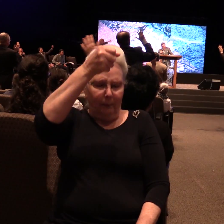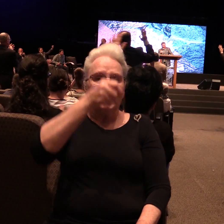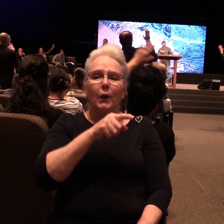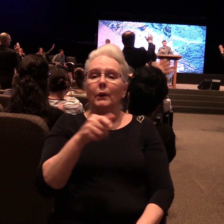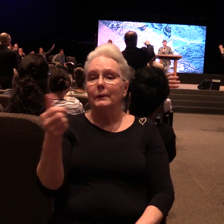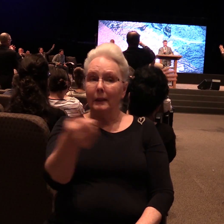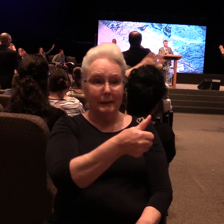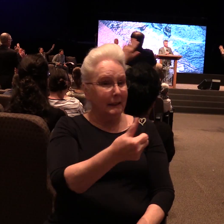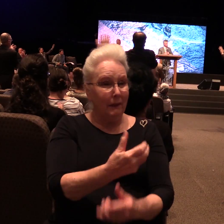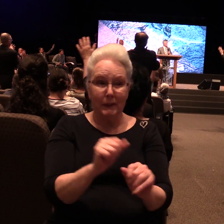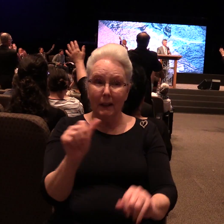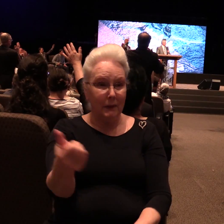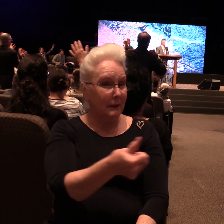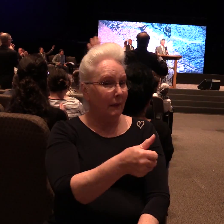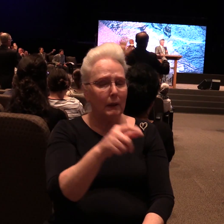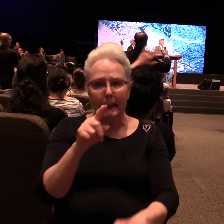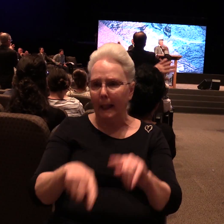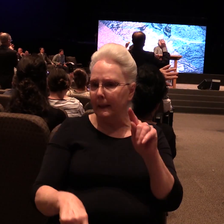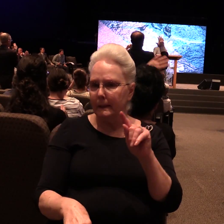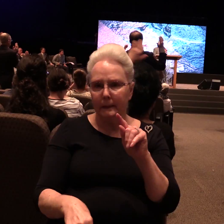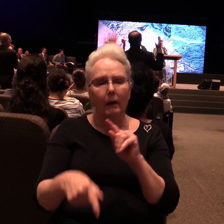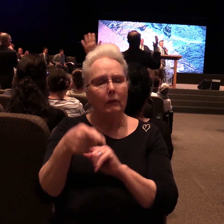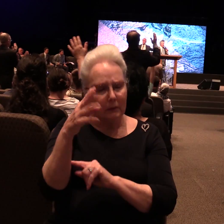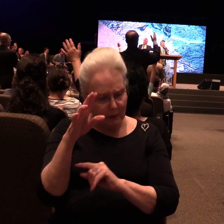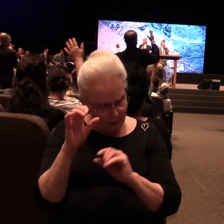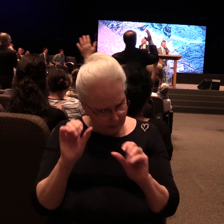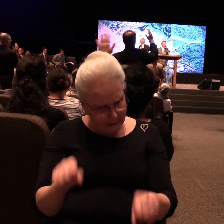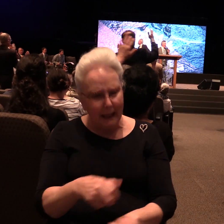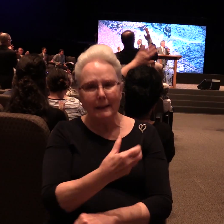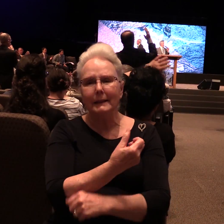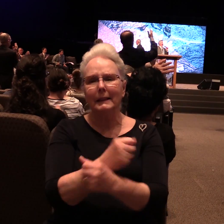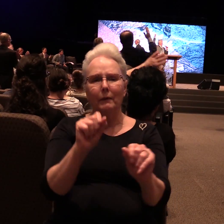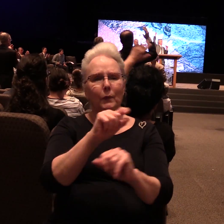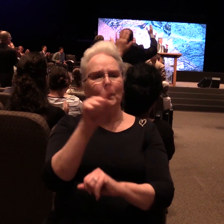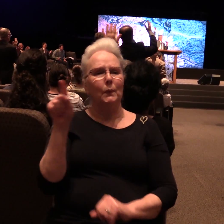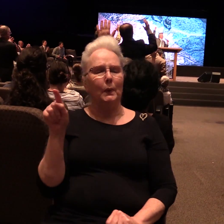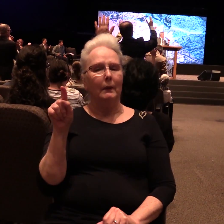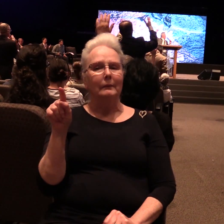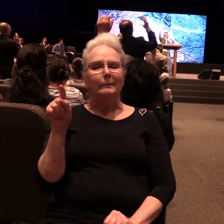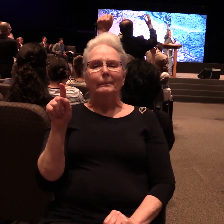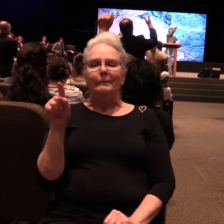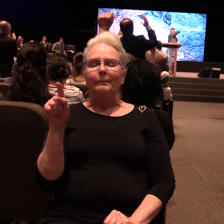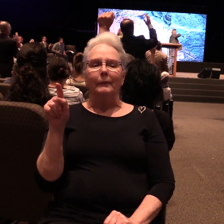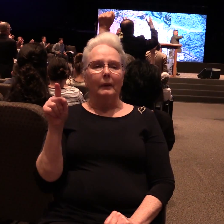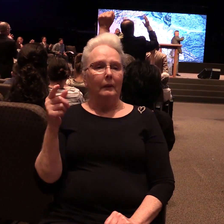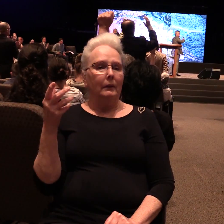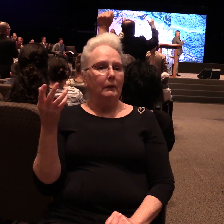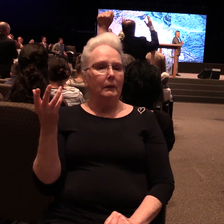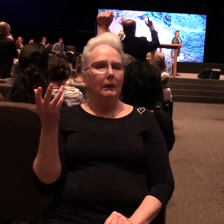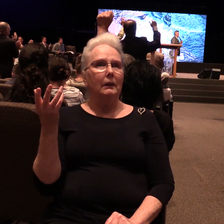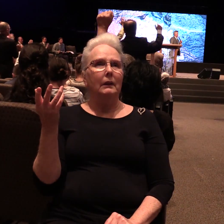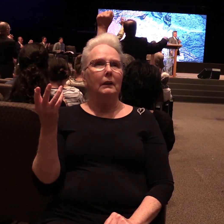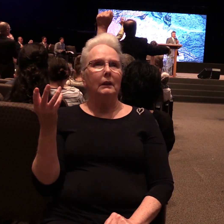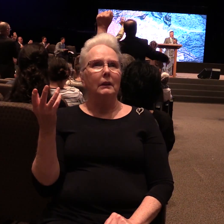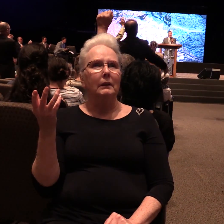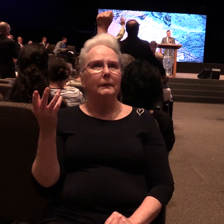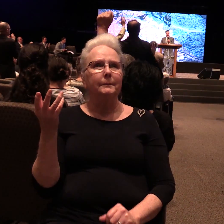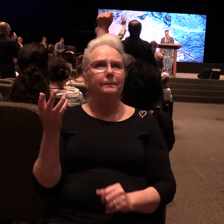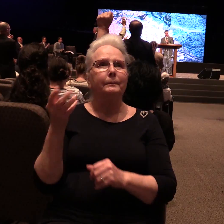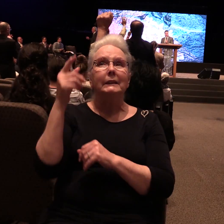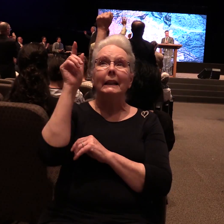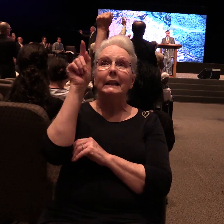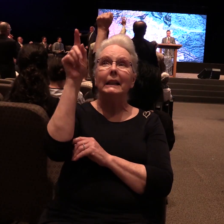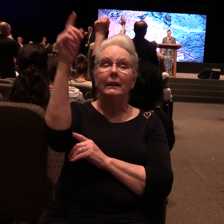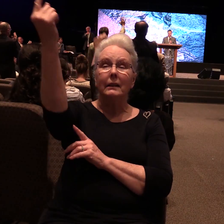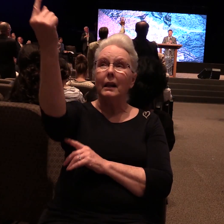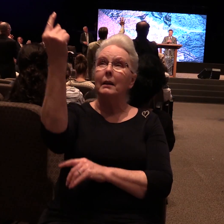yourself out of it. I'll say it again. No, you couldn't go up. He came